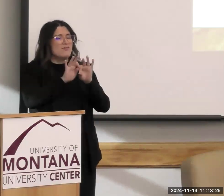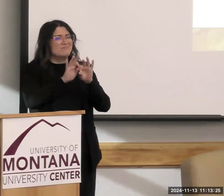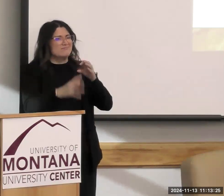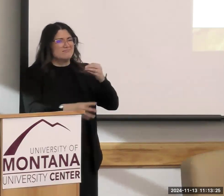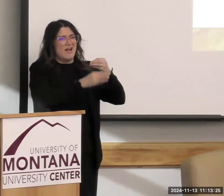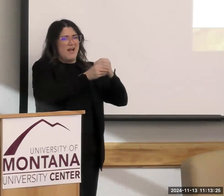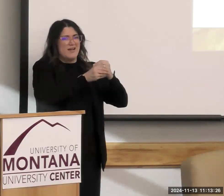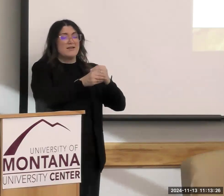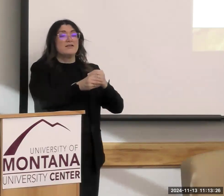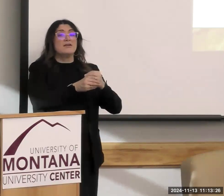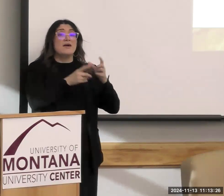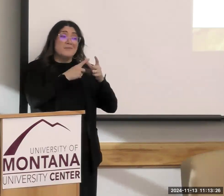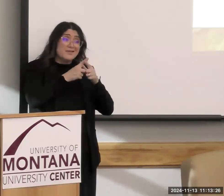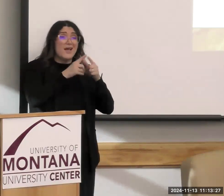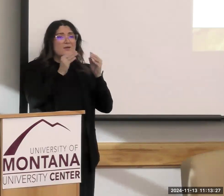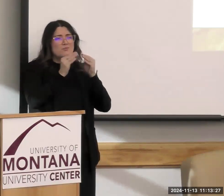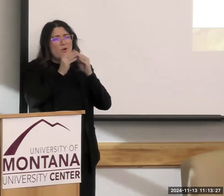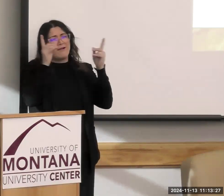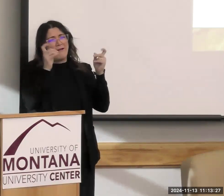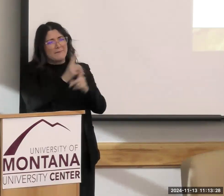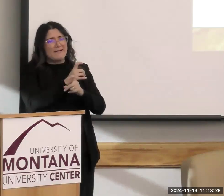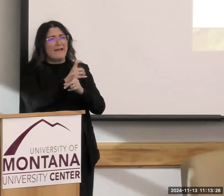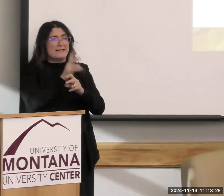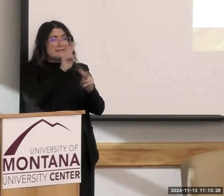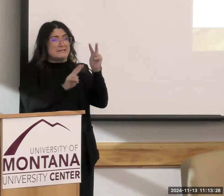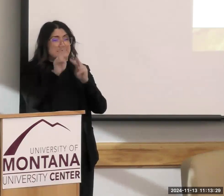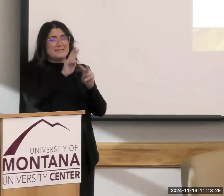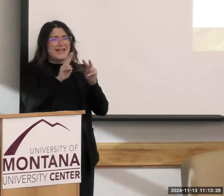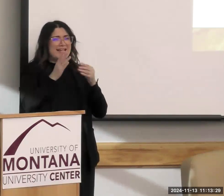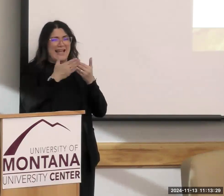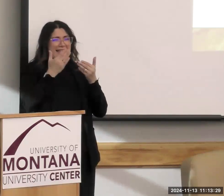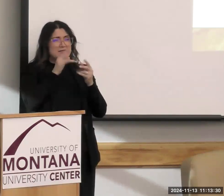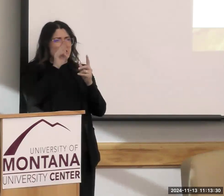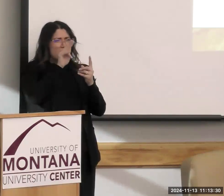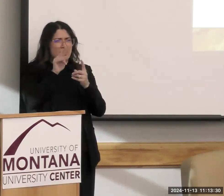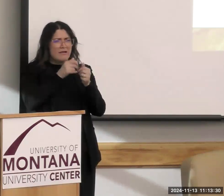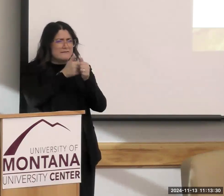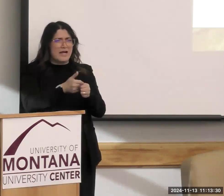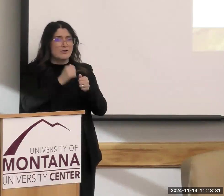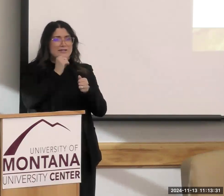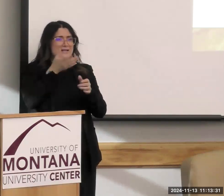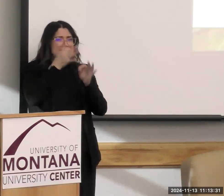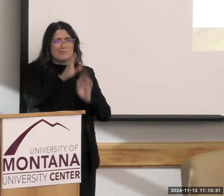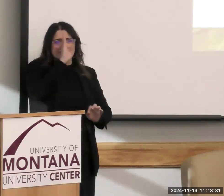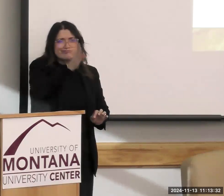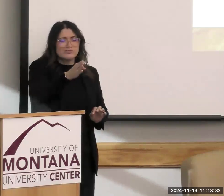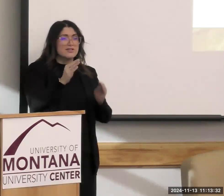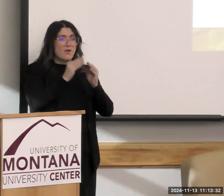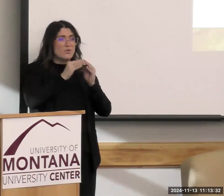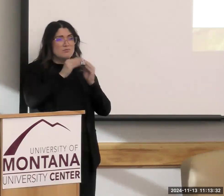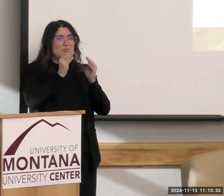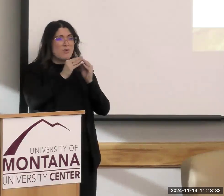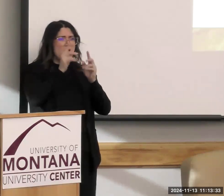complicated, and it was less user-friendly, because it wasn't just a simple message. There were many more messages